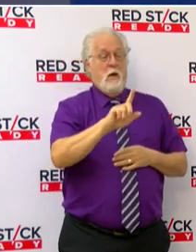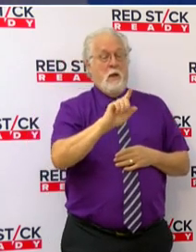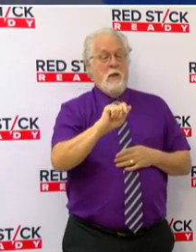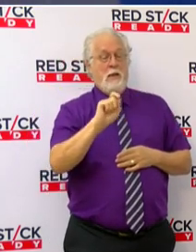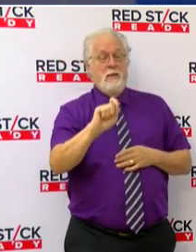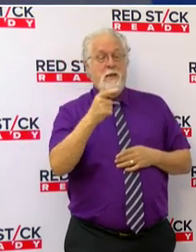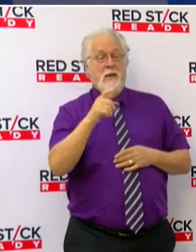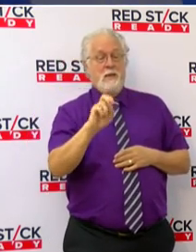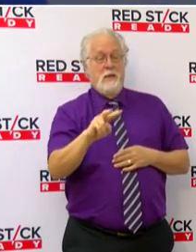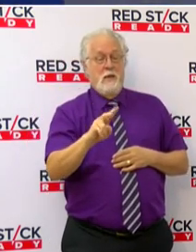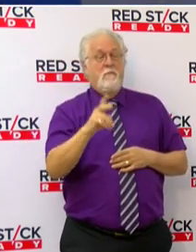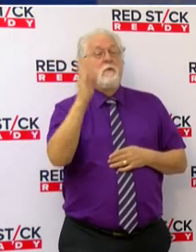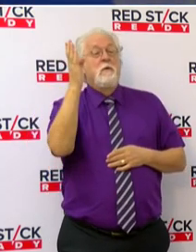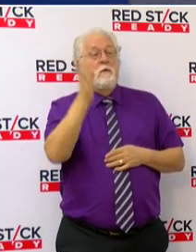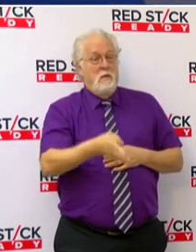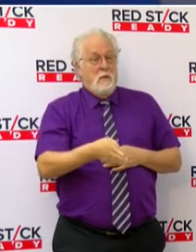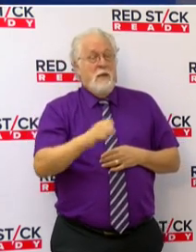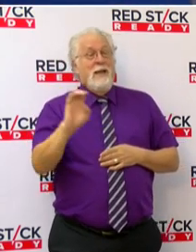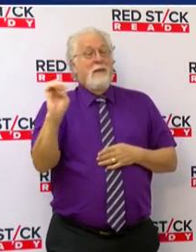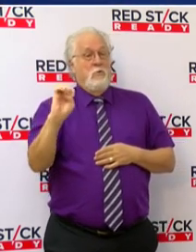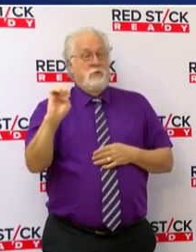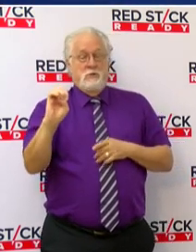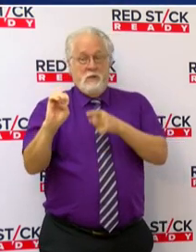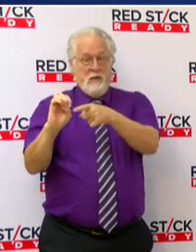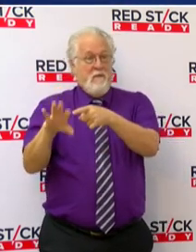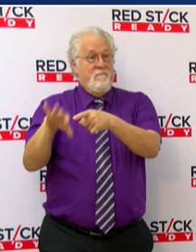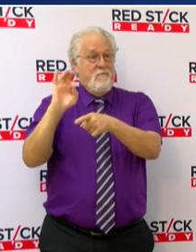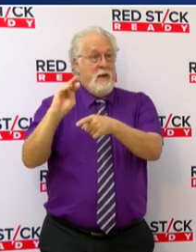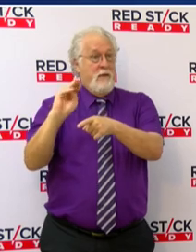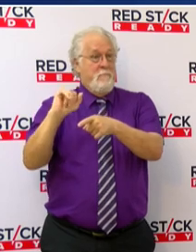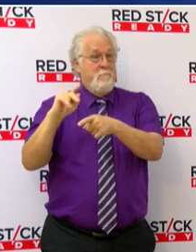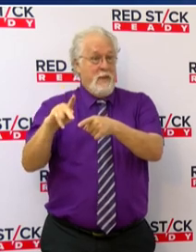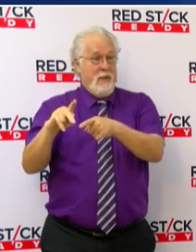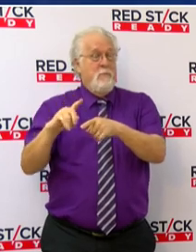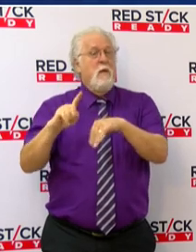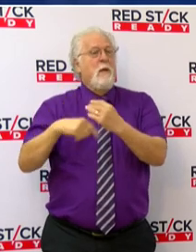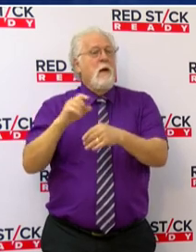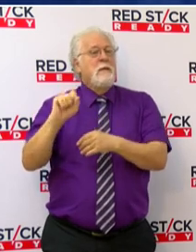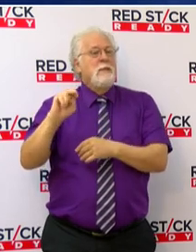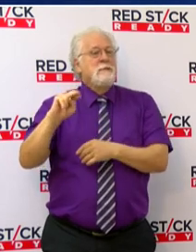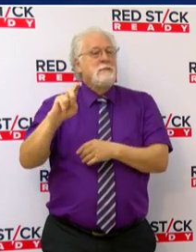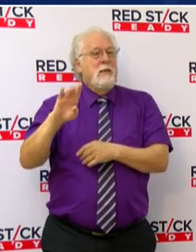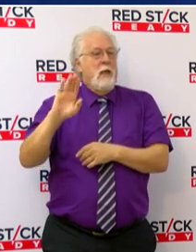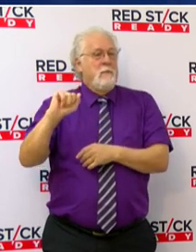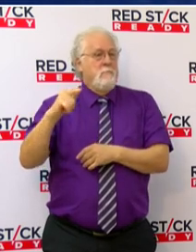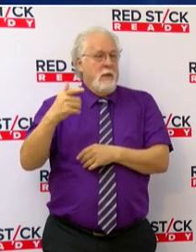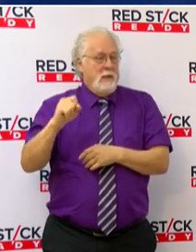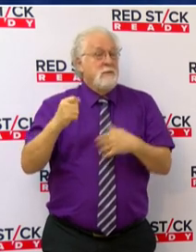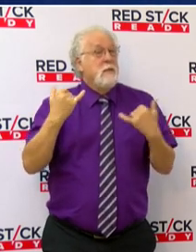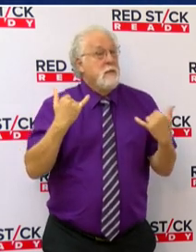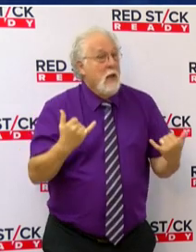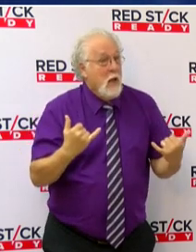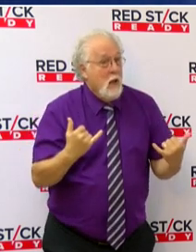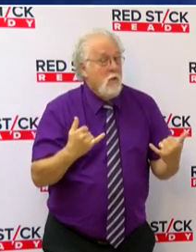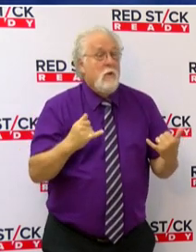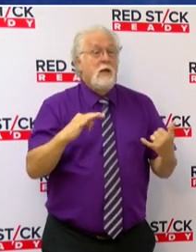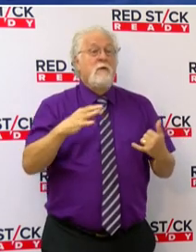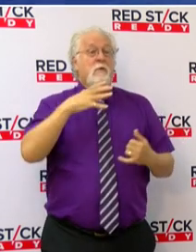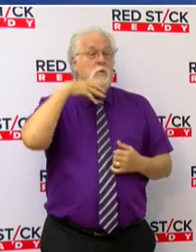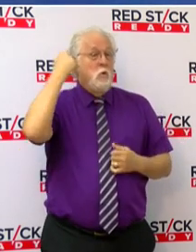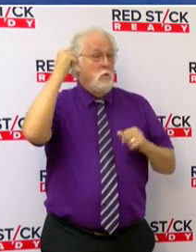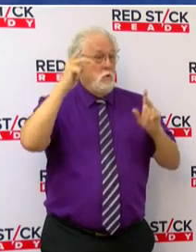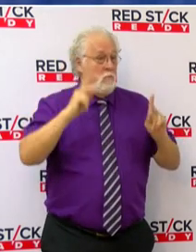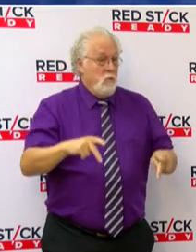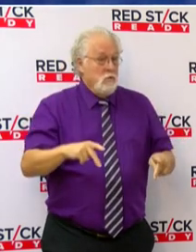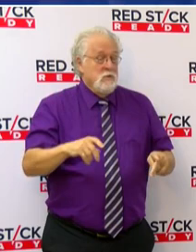.gov forward slash emergency. You can find information there on sandbags, et cetera. Now, if you are a senior citizen